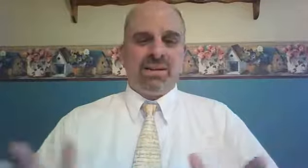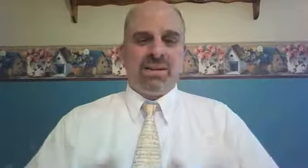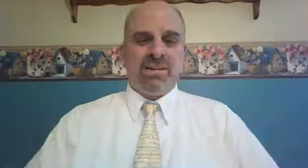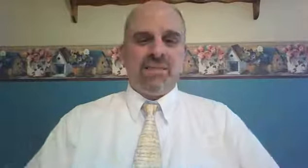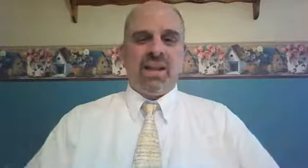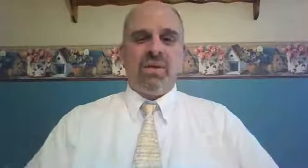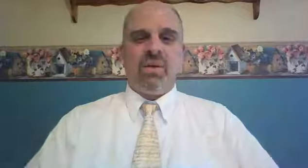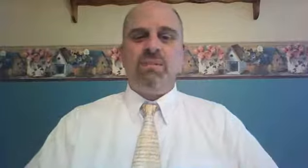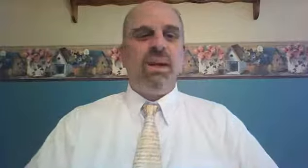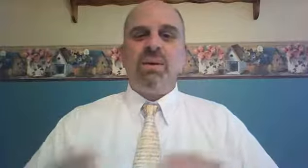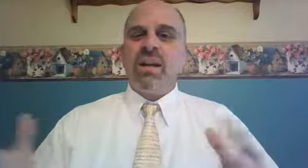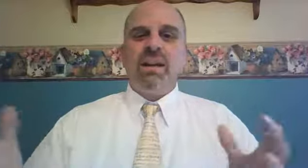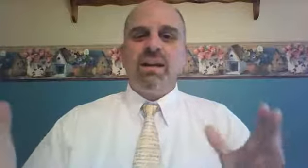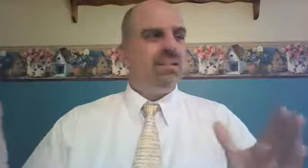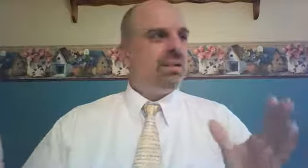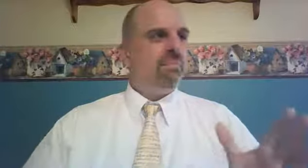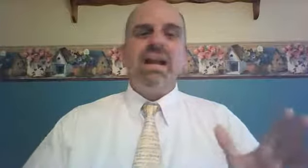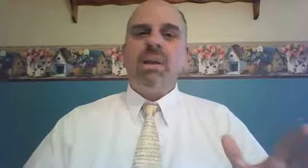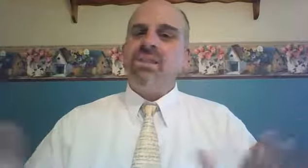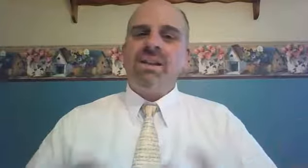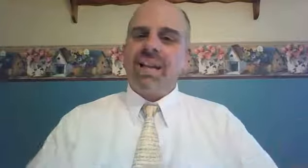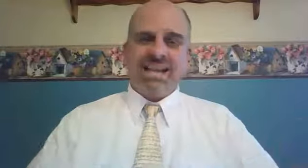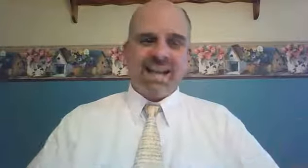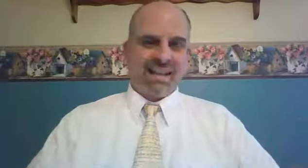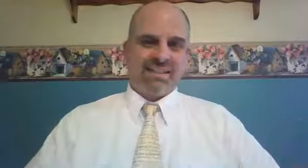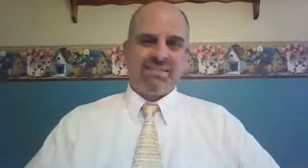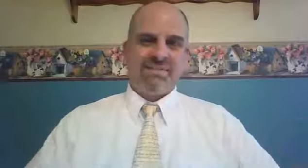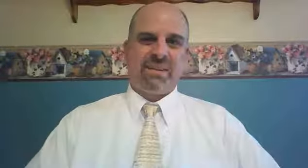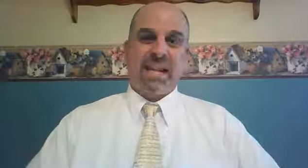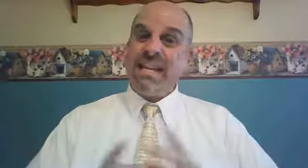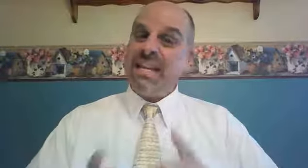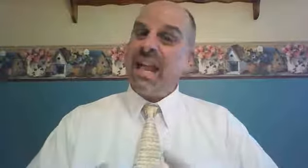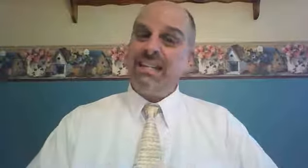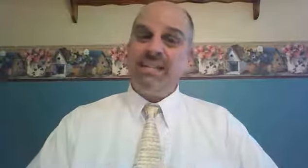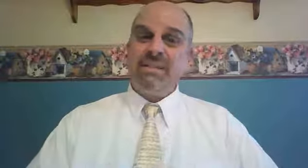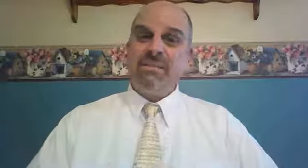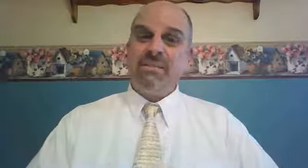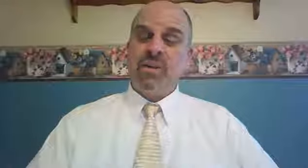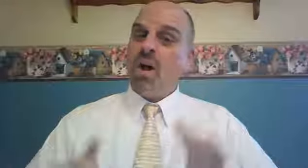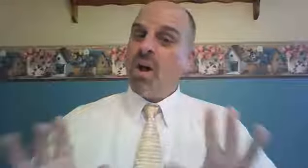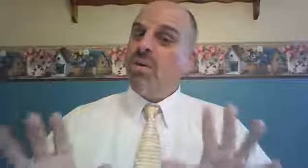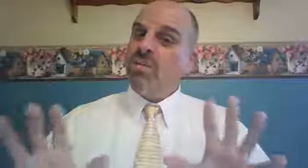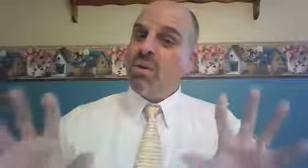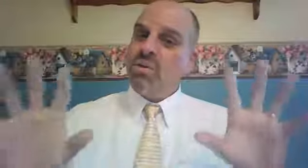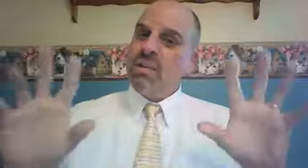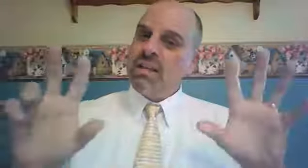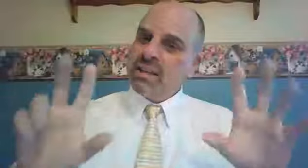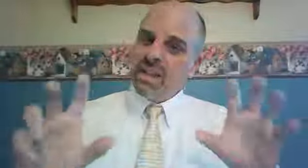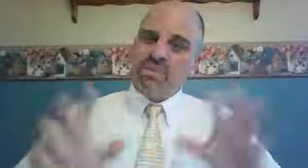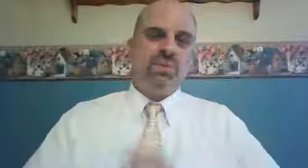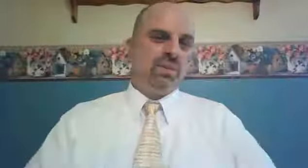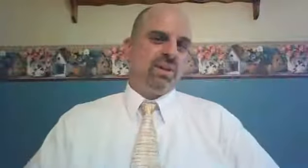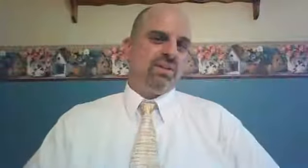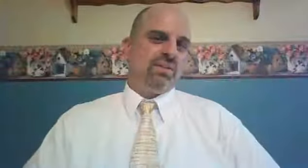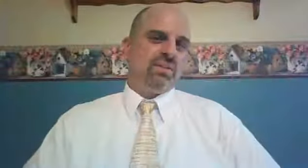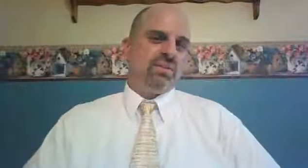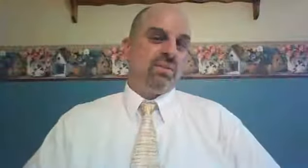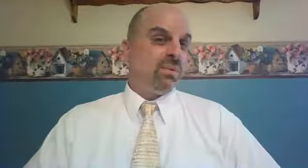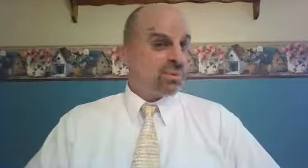would be able to make up stuff like that. And yet, all of those love stories were